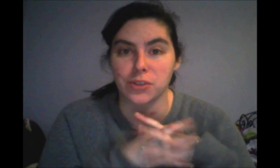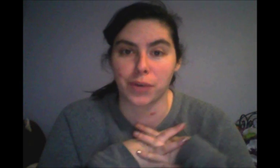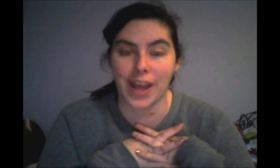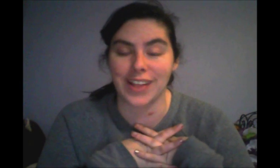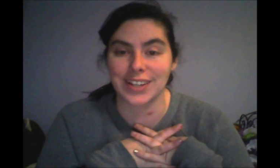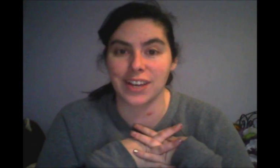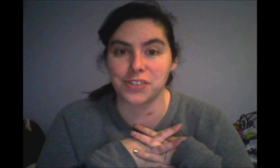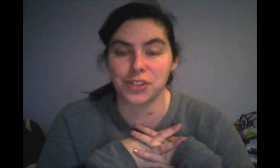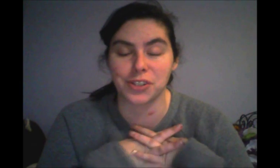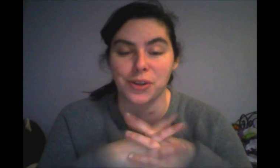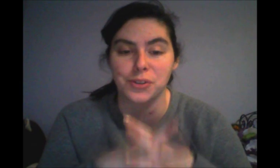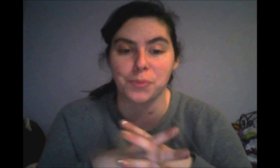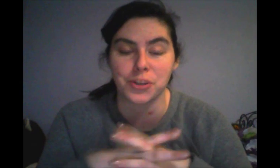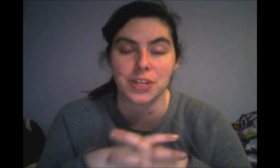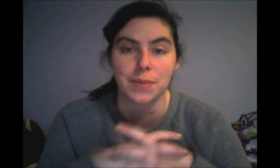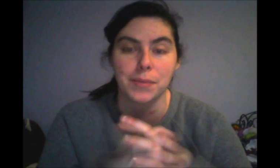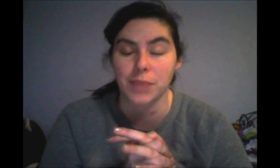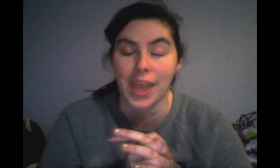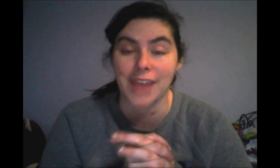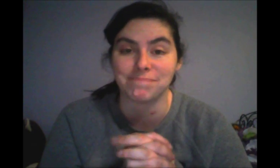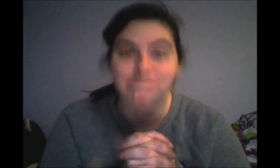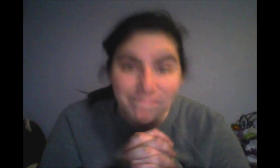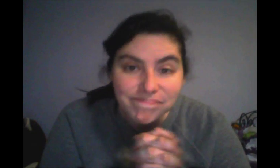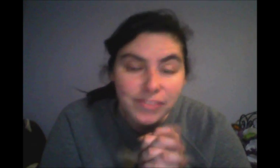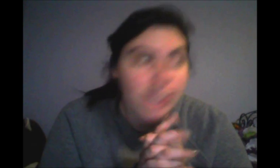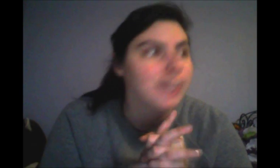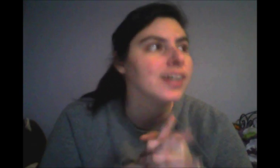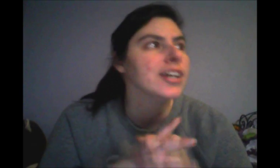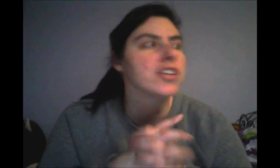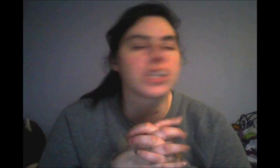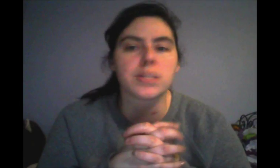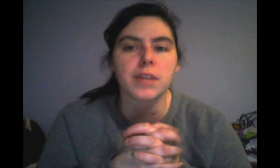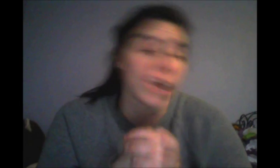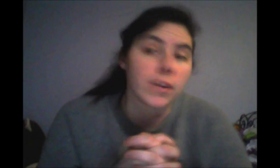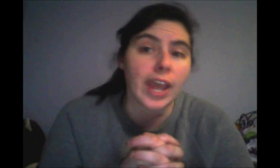support Alex, uh, to go support Jimmy, because we can. And she looks and goes, okay.